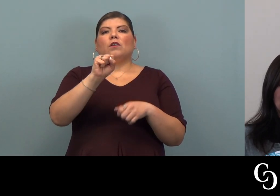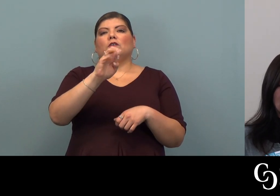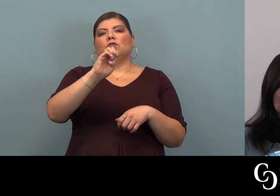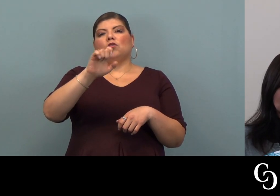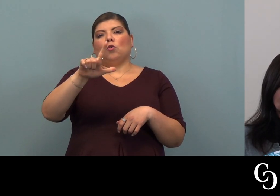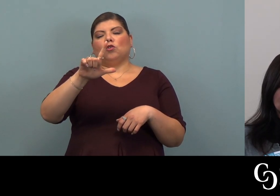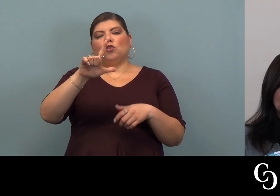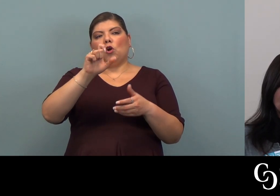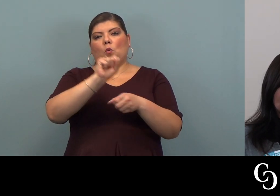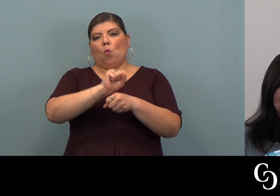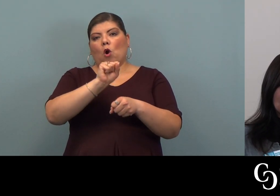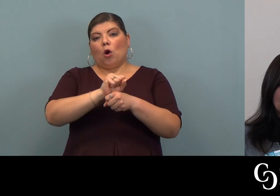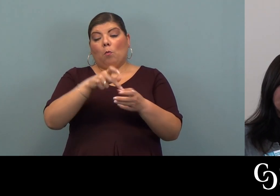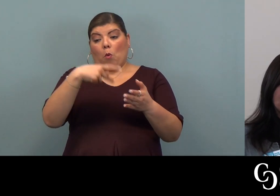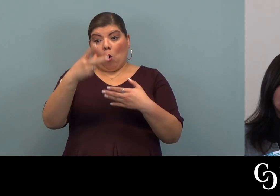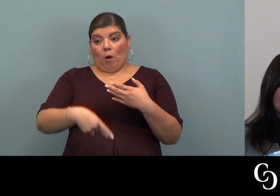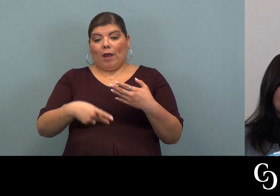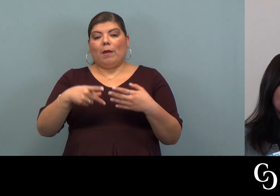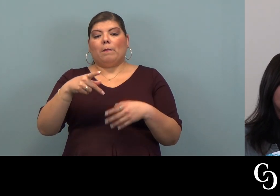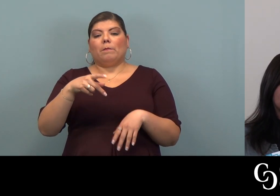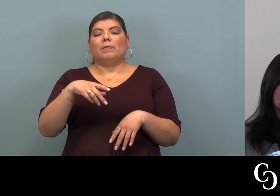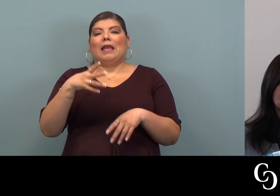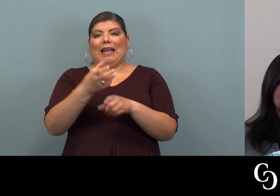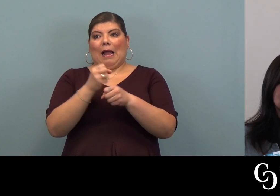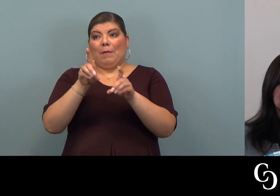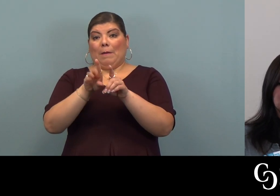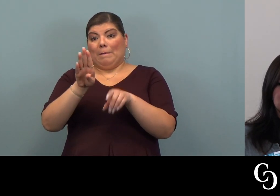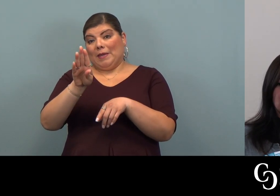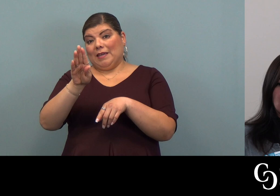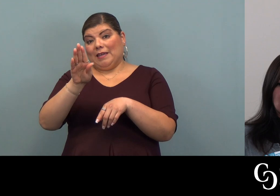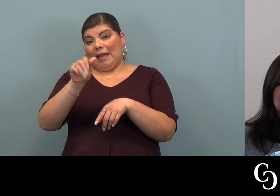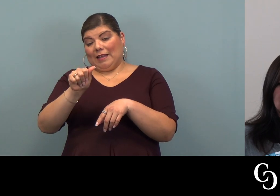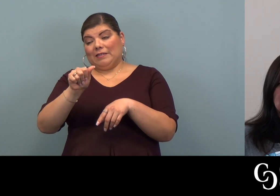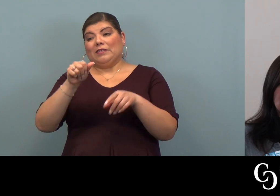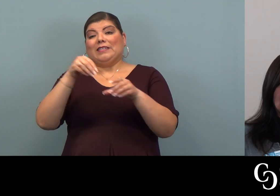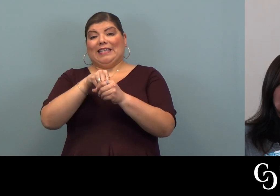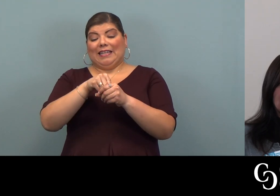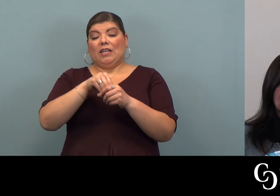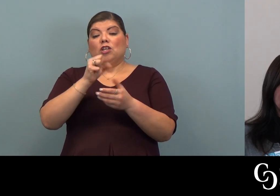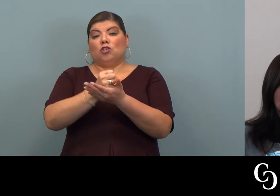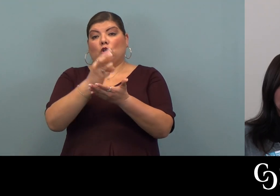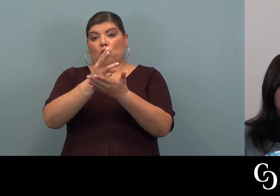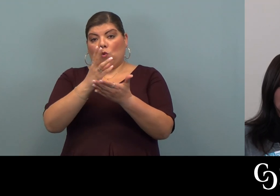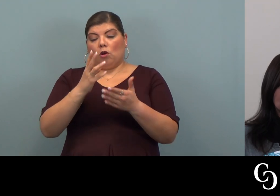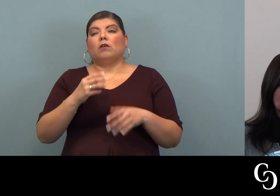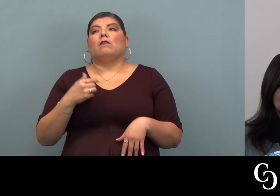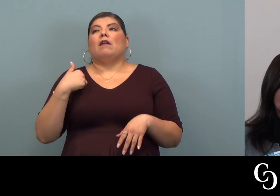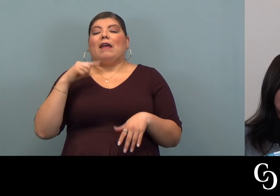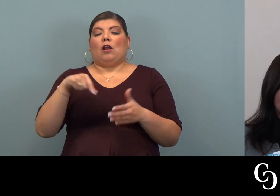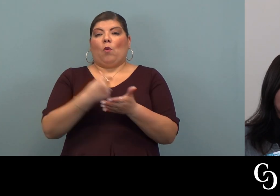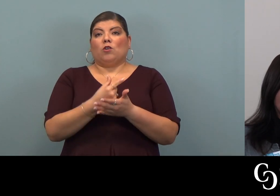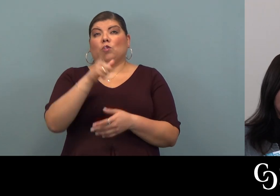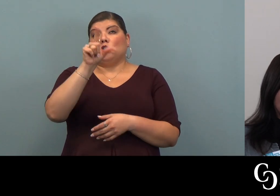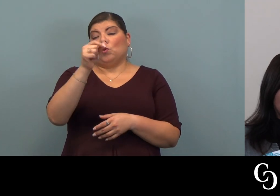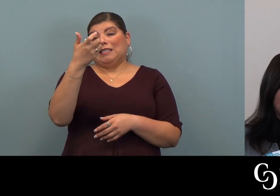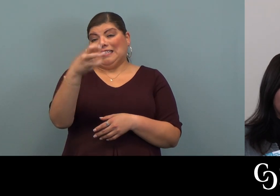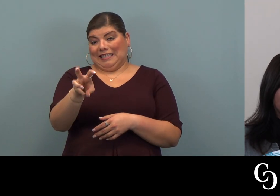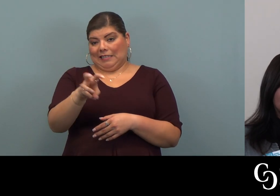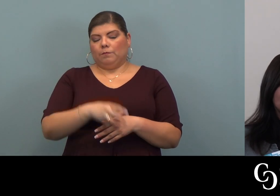at UWS, where I got my bachelor's in social work, graduated in 2016.